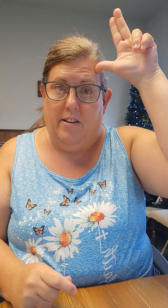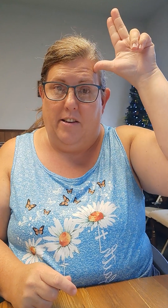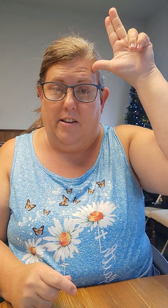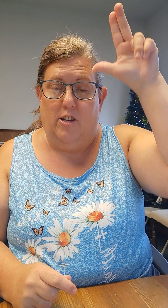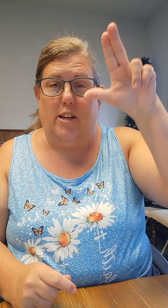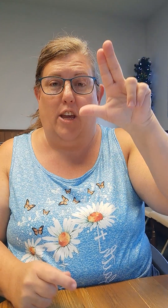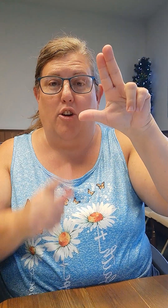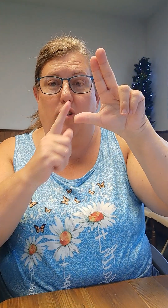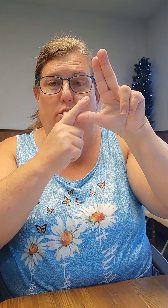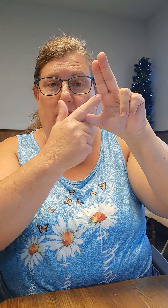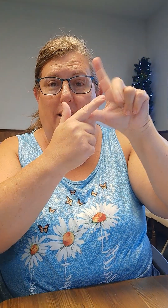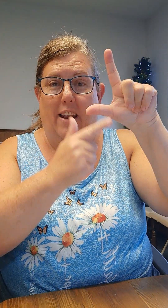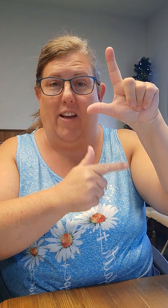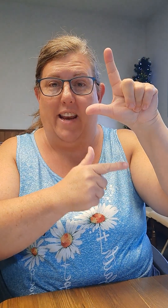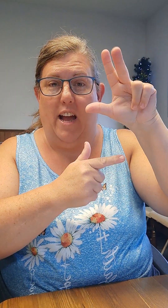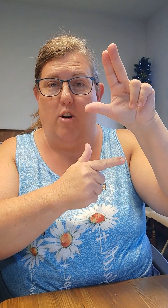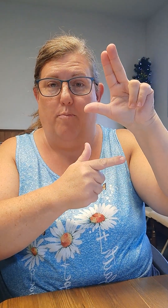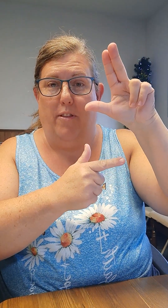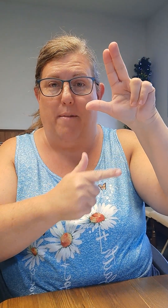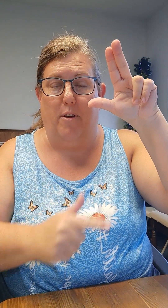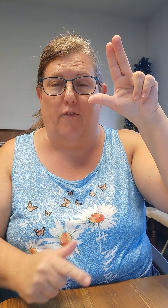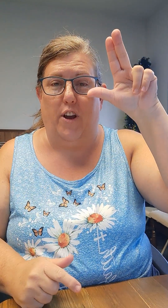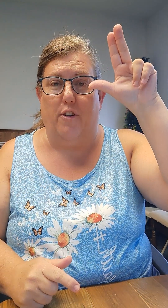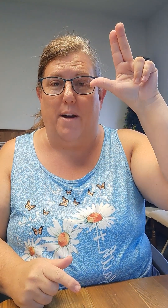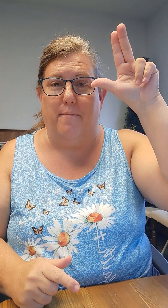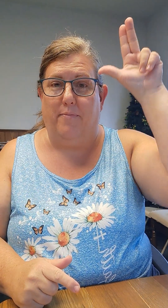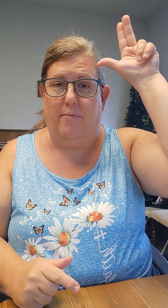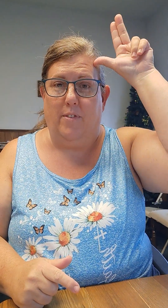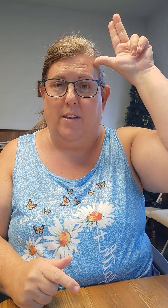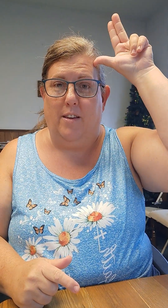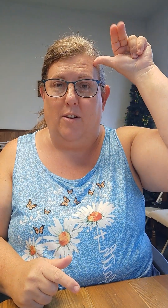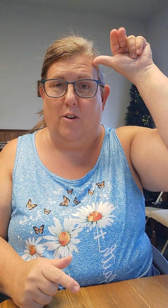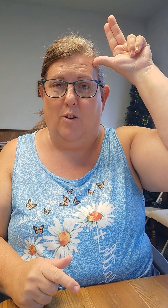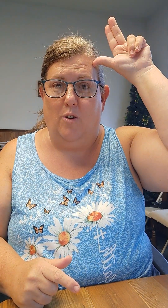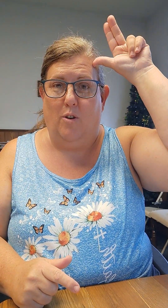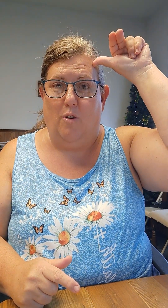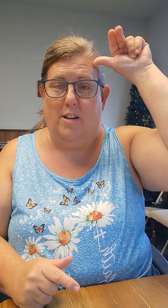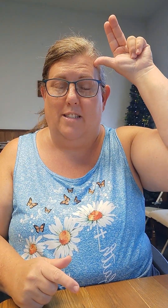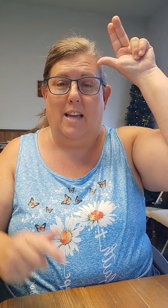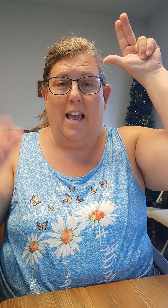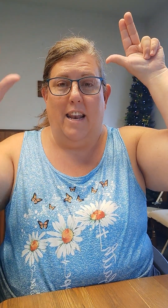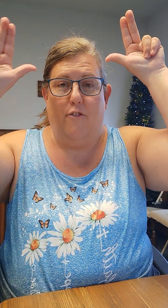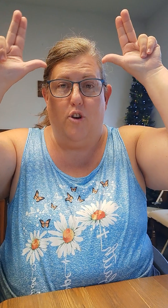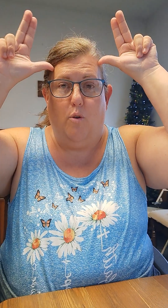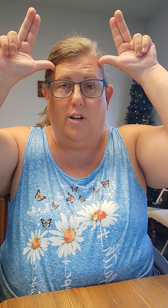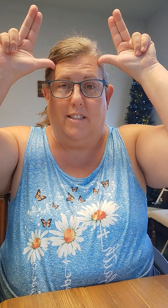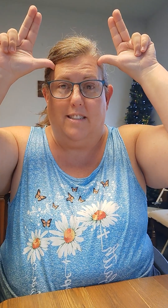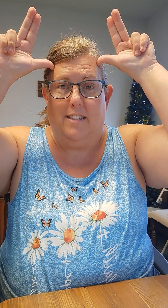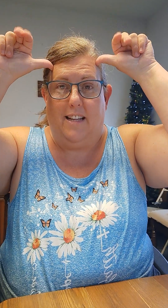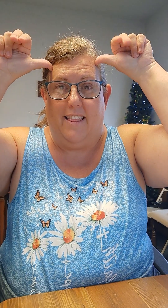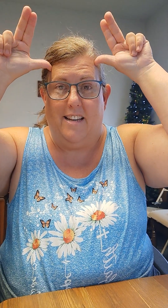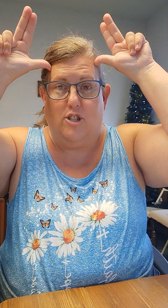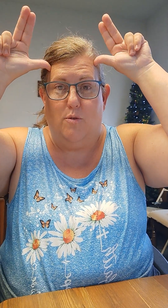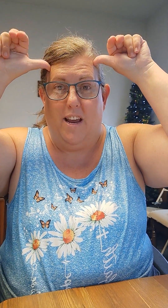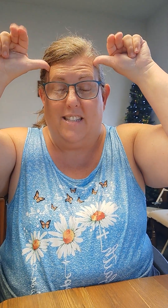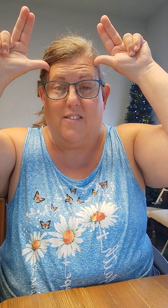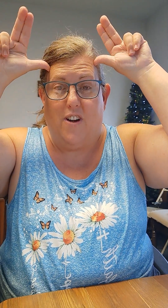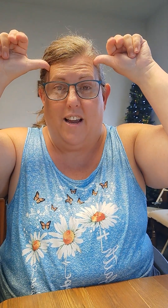You take your, kind of like an L, put that middle finger up. Horse. Now if you do a horse like this, two hands, that's fine.